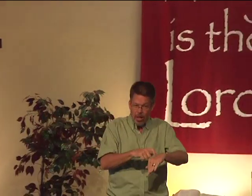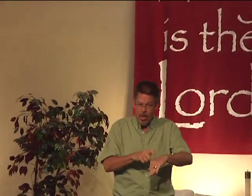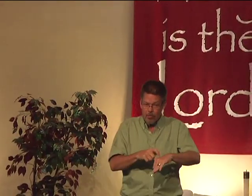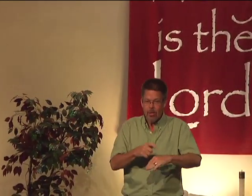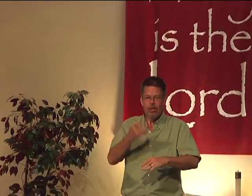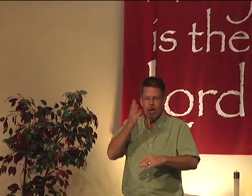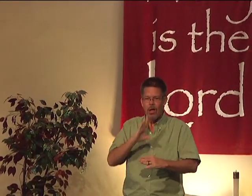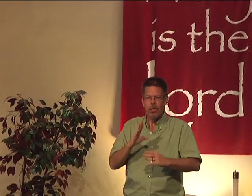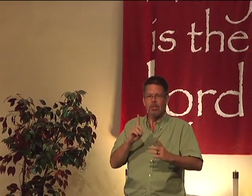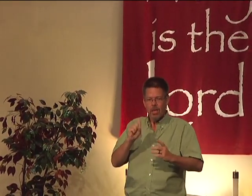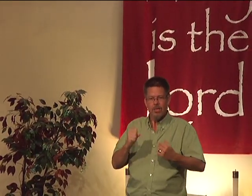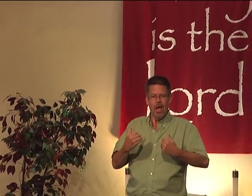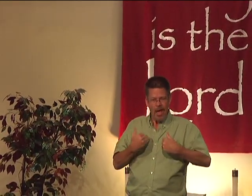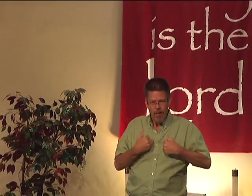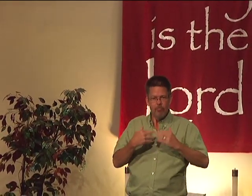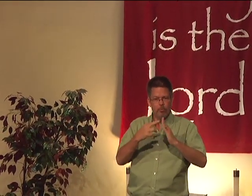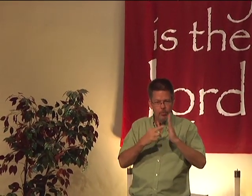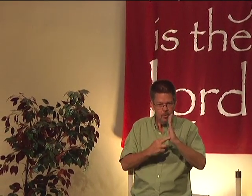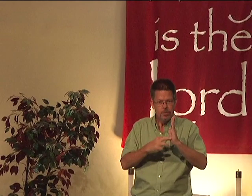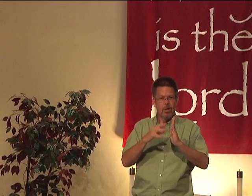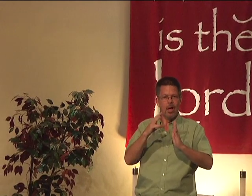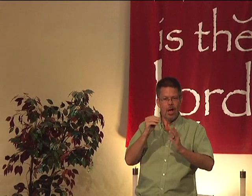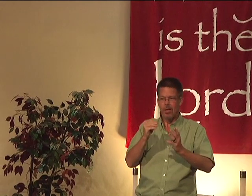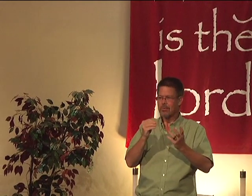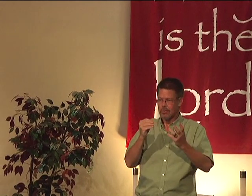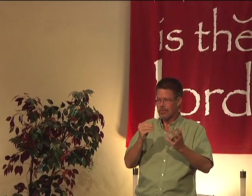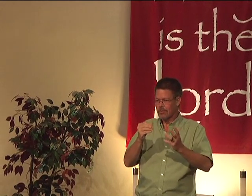At the same time, God does have rules.